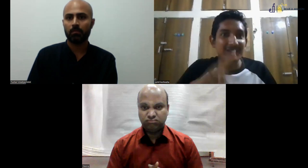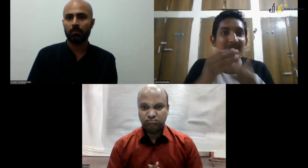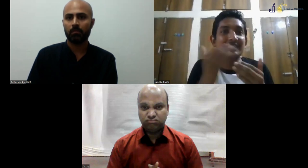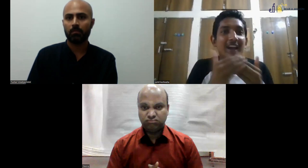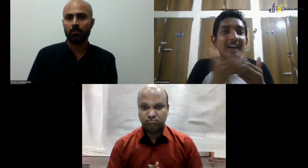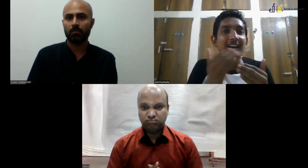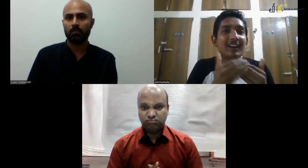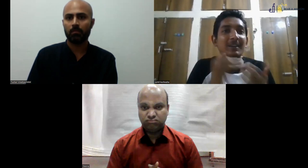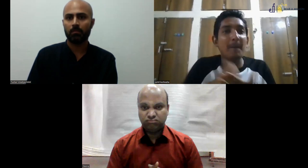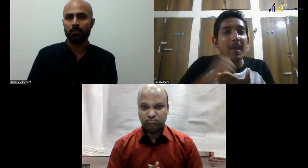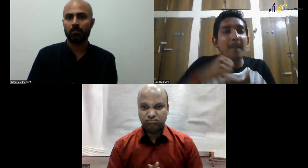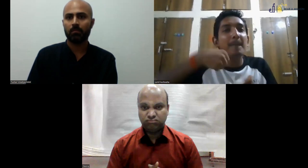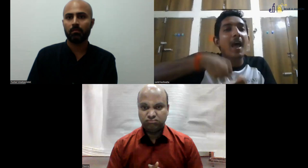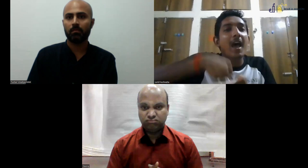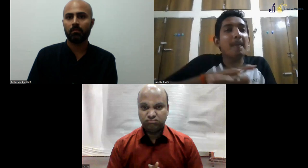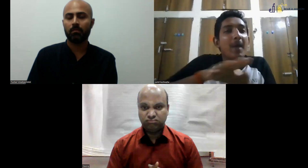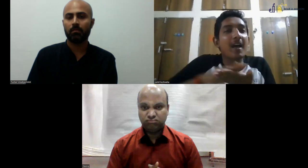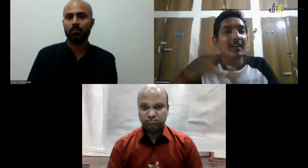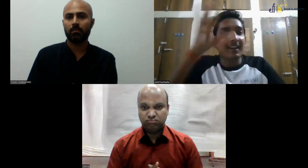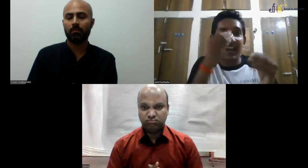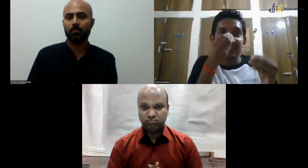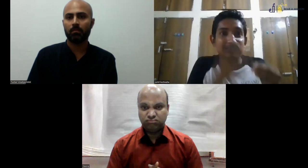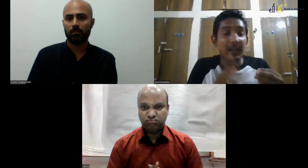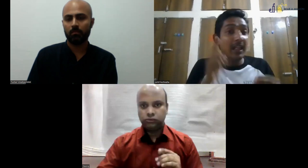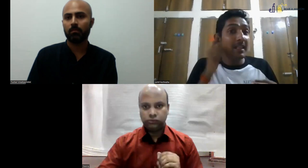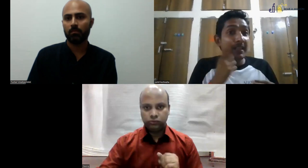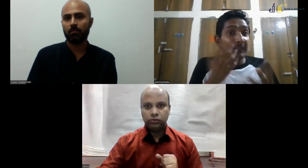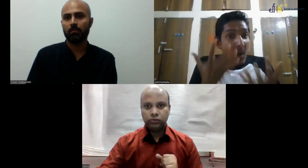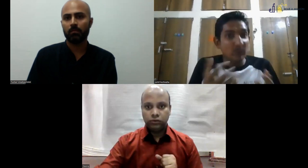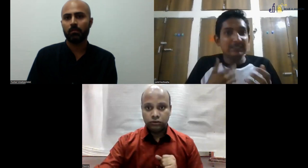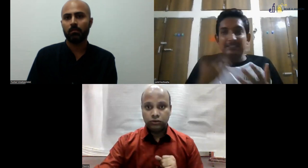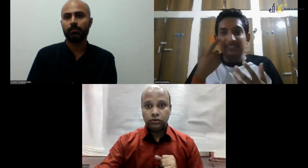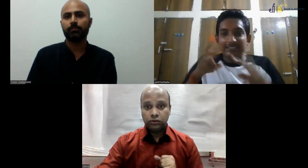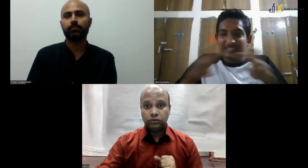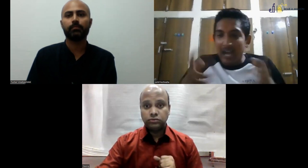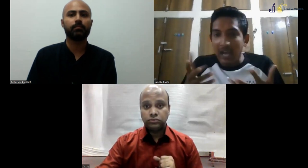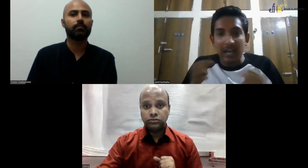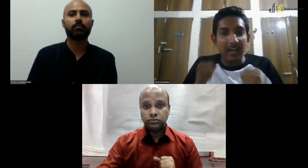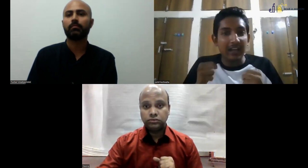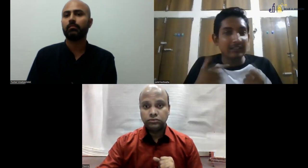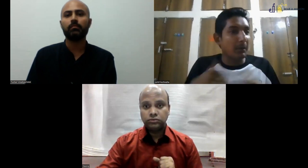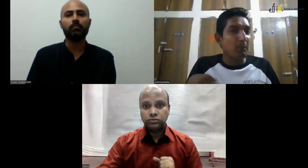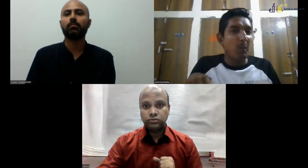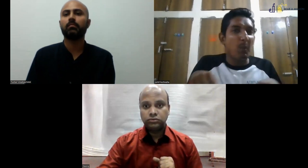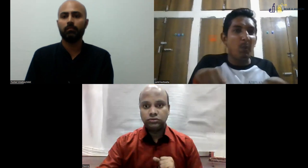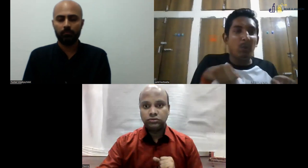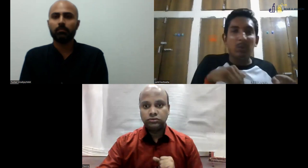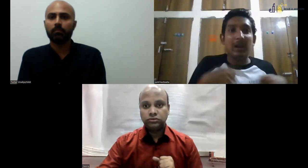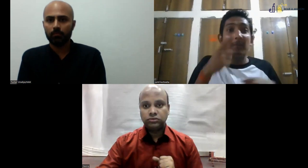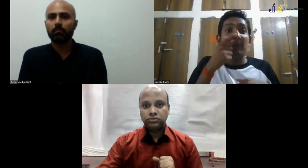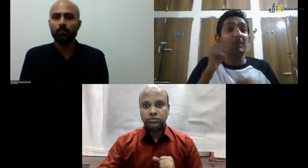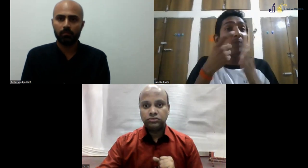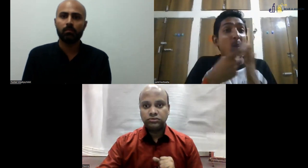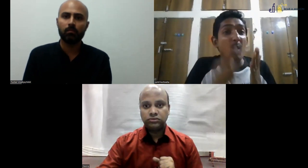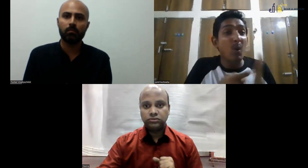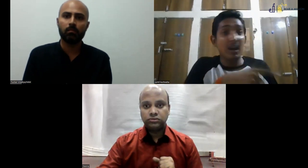also. For the hearing people, they can easily learn from the all social media things if they would like to learn basically. But if a deaf person look